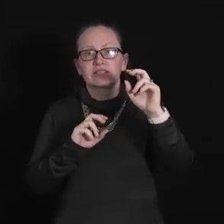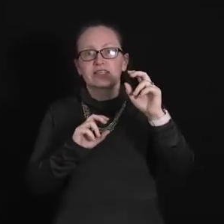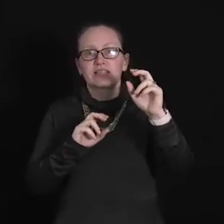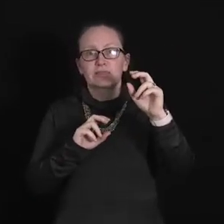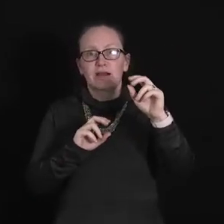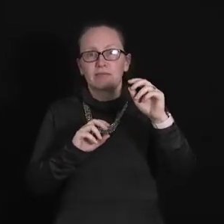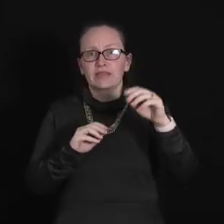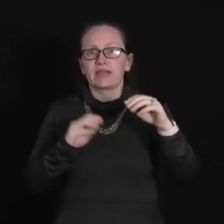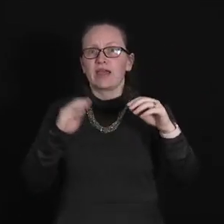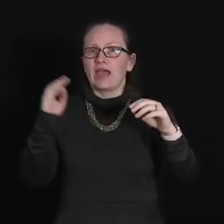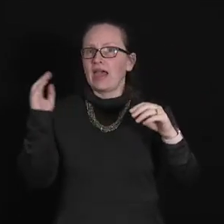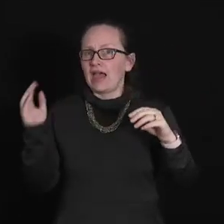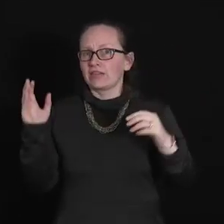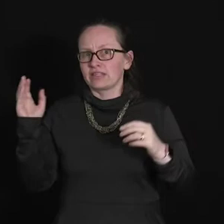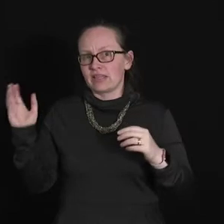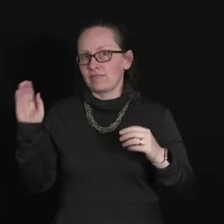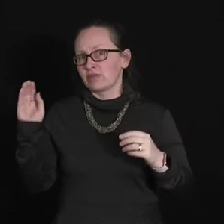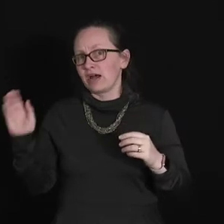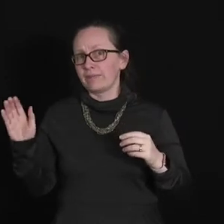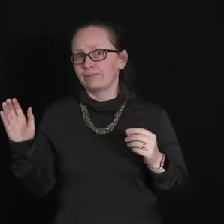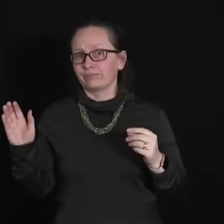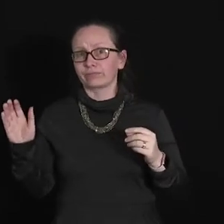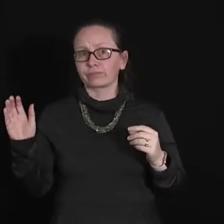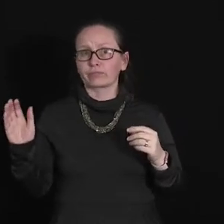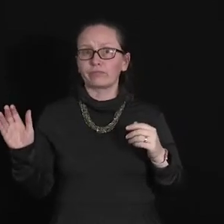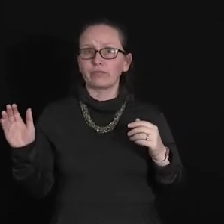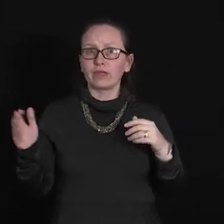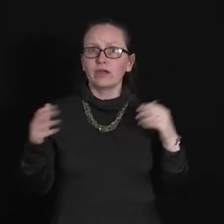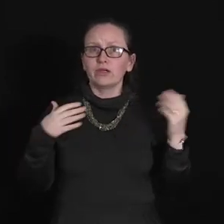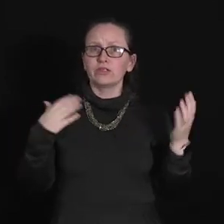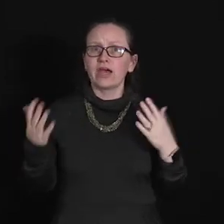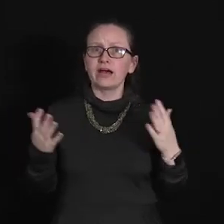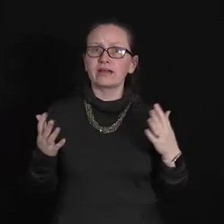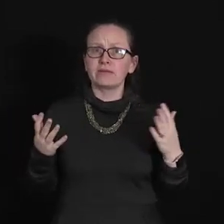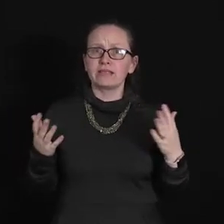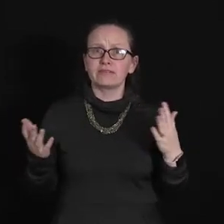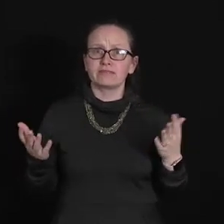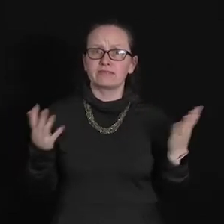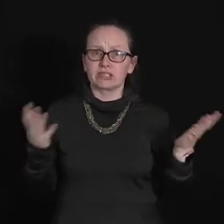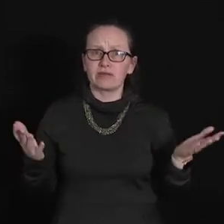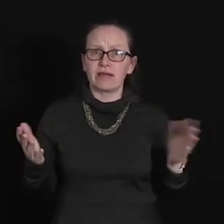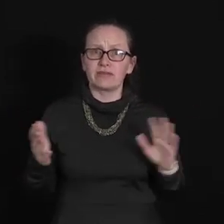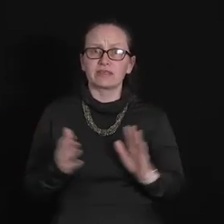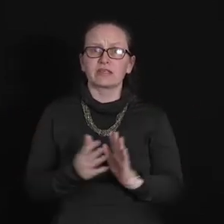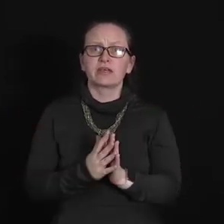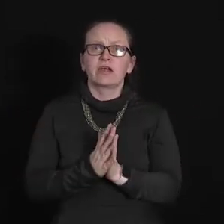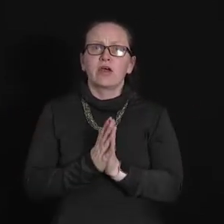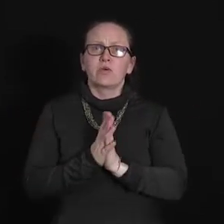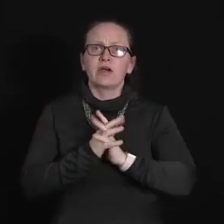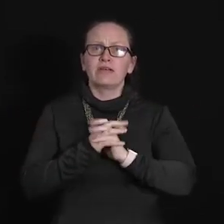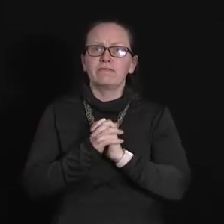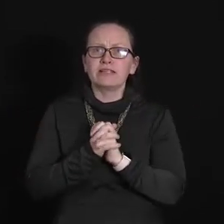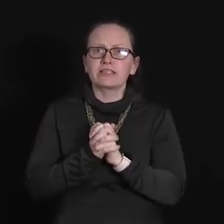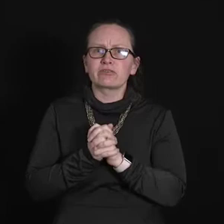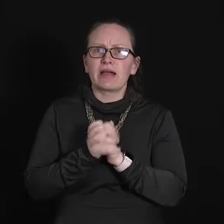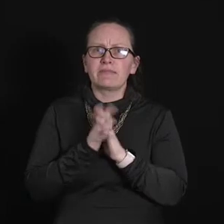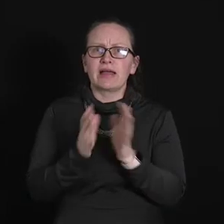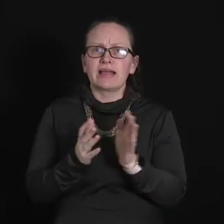slit experiment at the same time. So how can we describe this? Well if we describe light